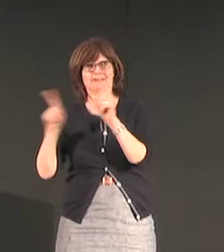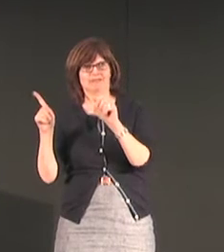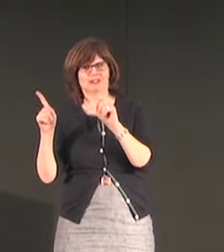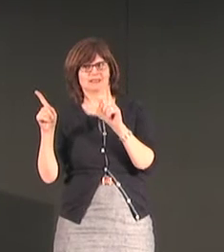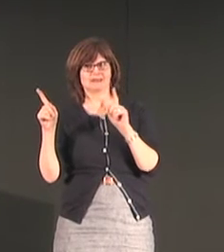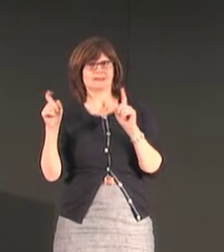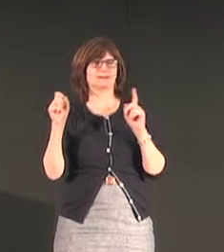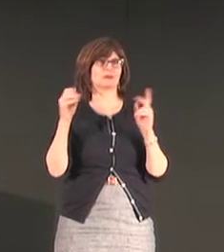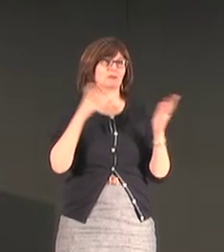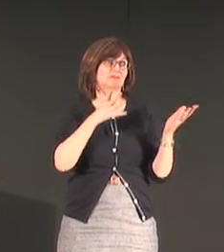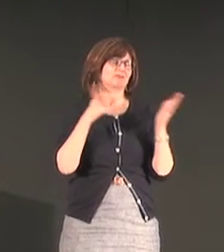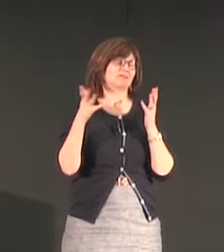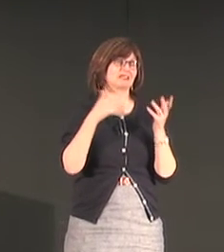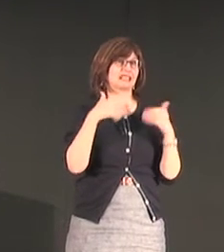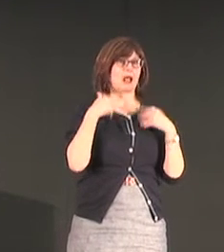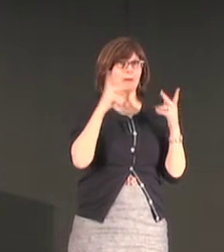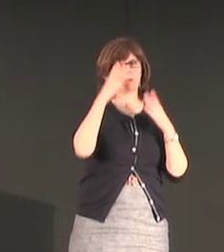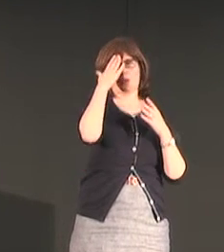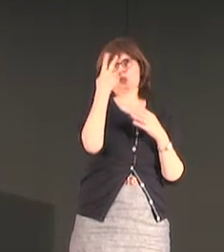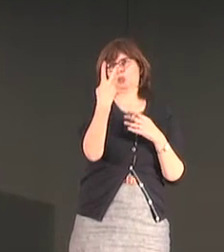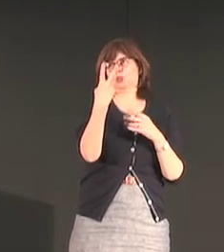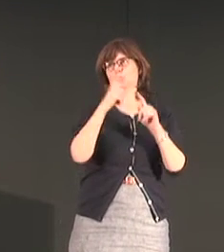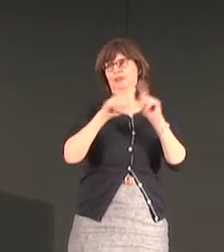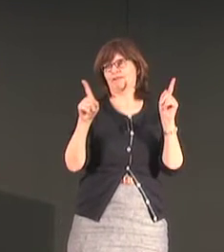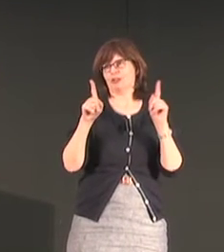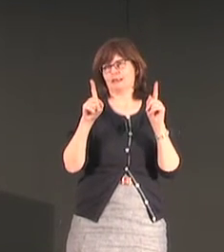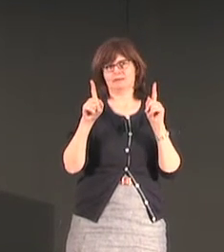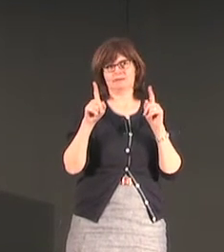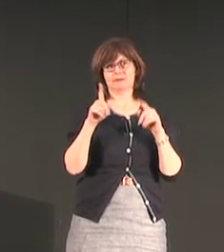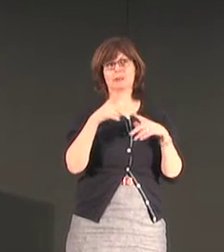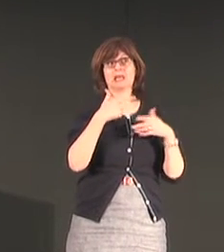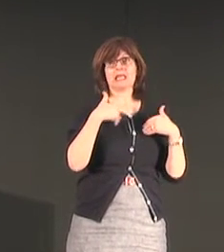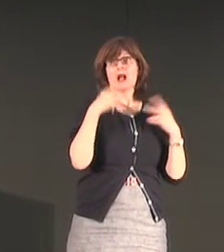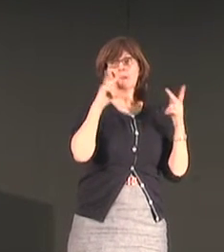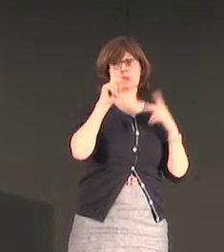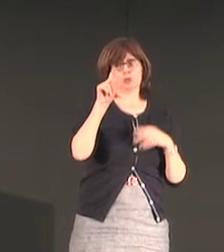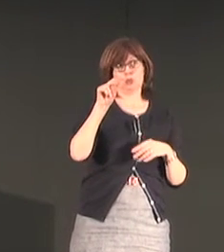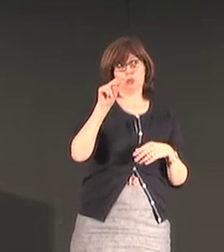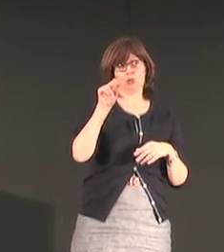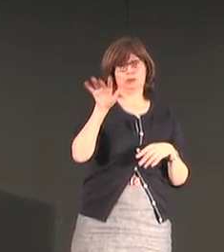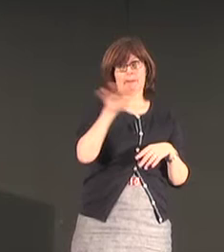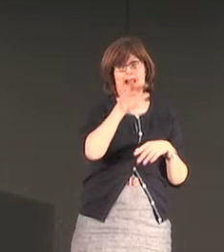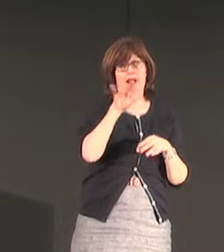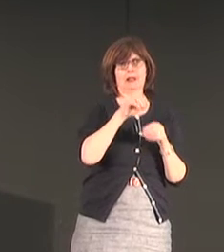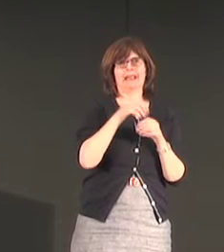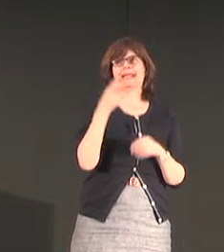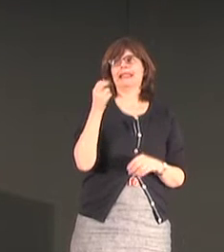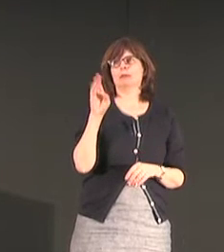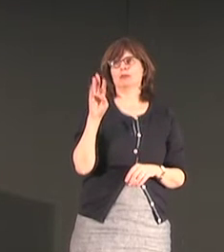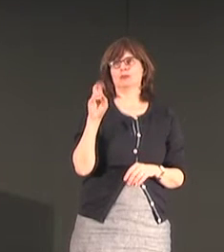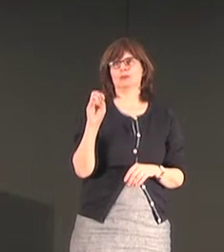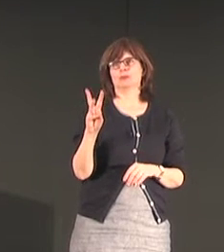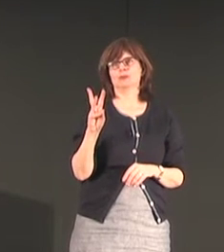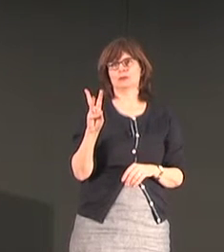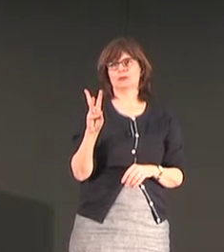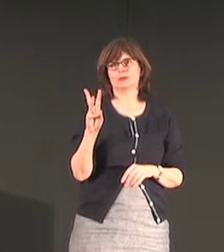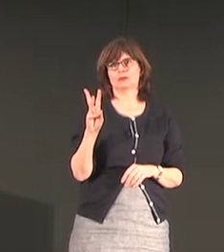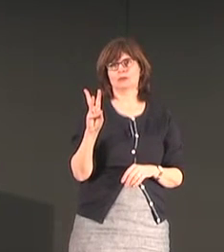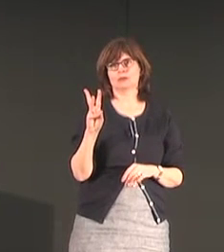it's a different system than we use in ASL but it's very important for them in their daily life and it's also different than Israeli